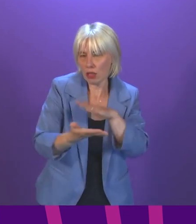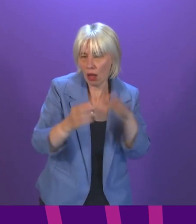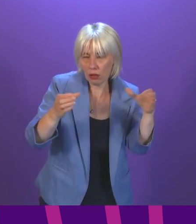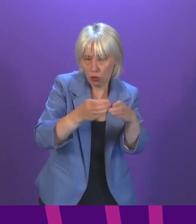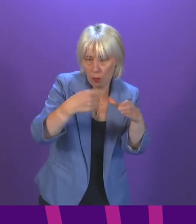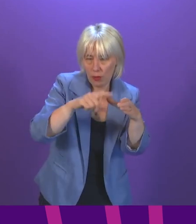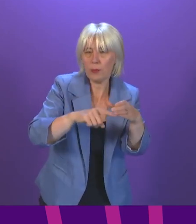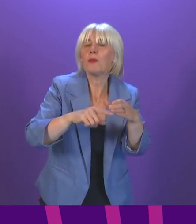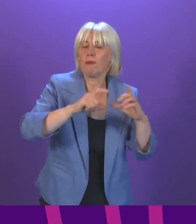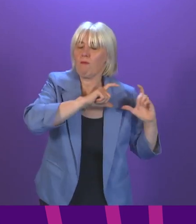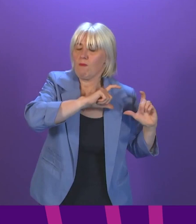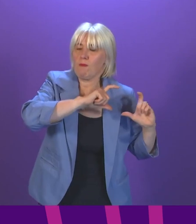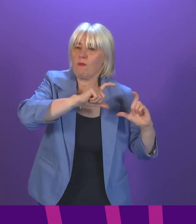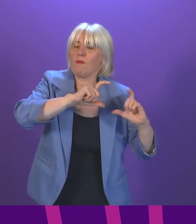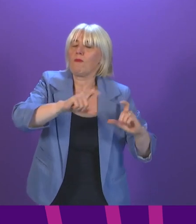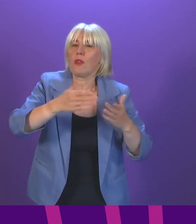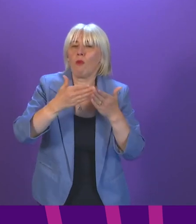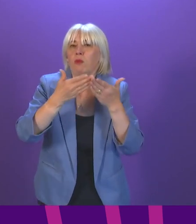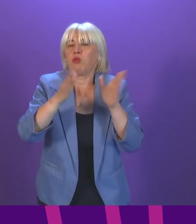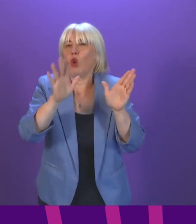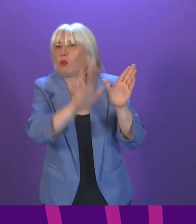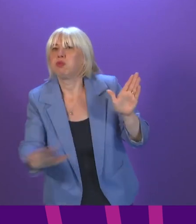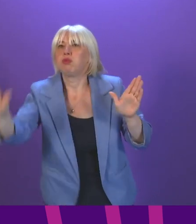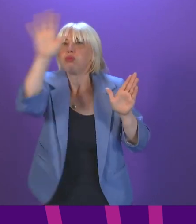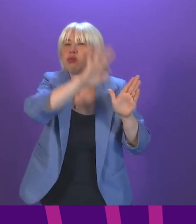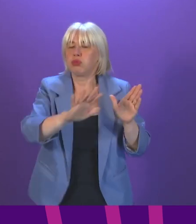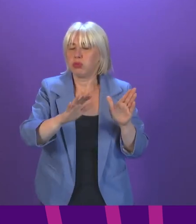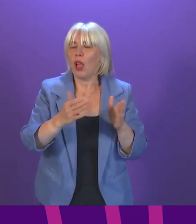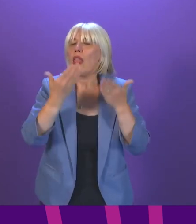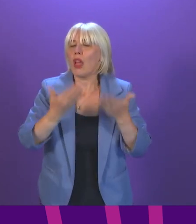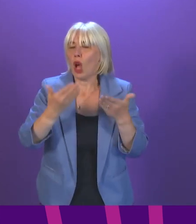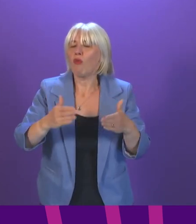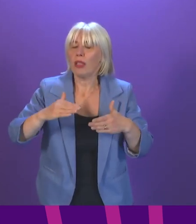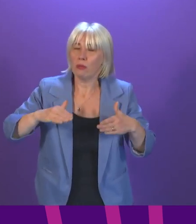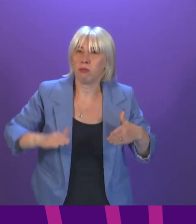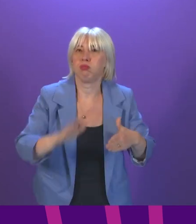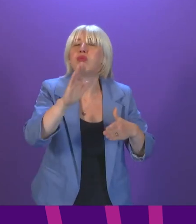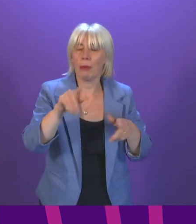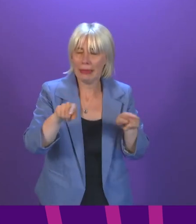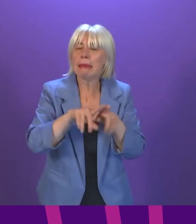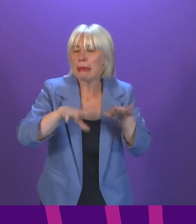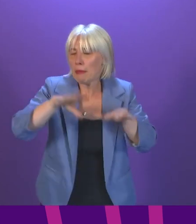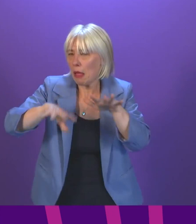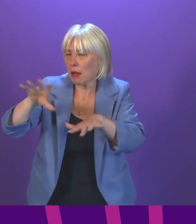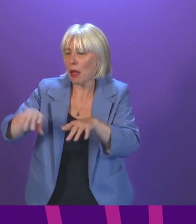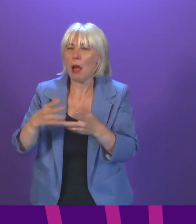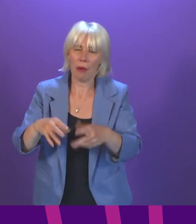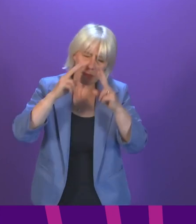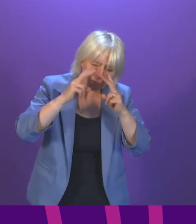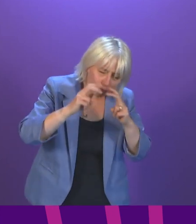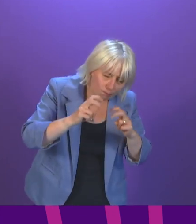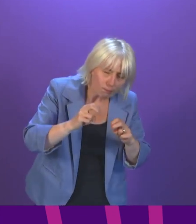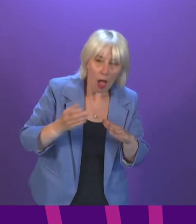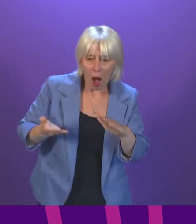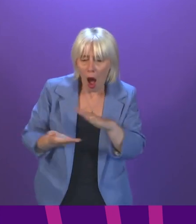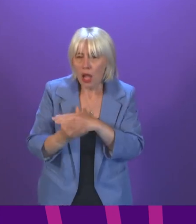consistent with the broad picture that we have seen throughout this current wave of infection. However, further analysis of the under